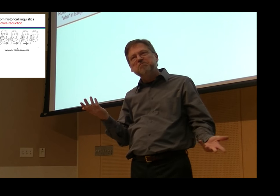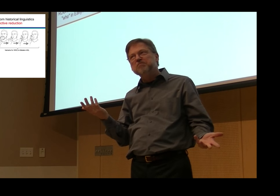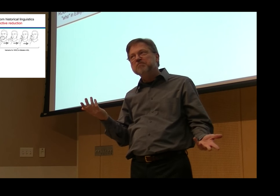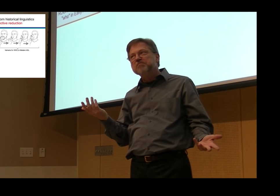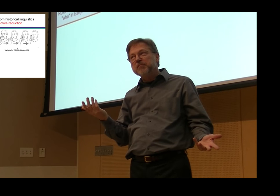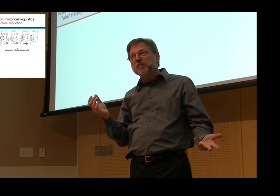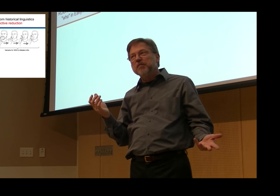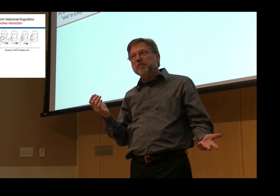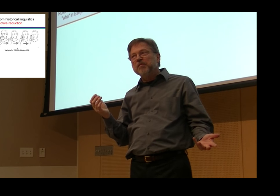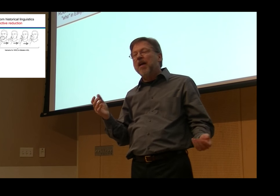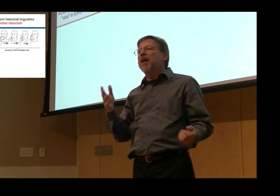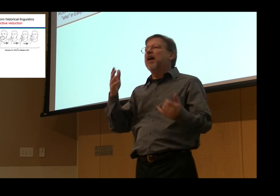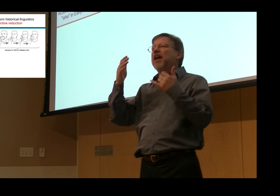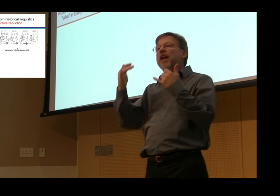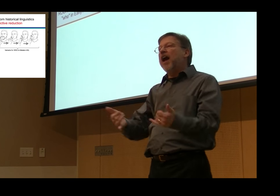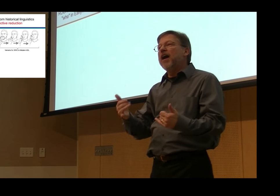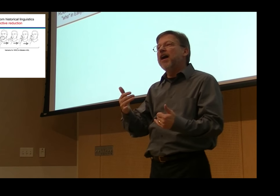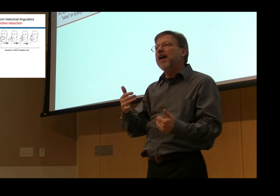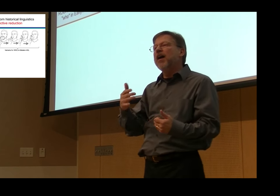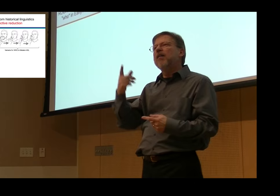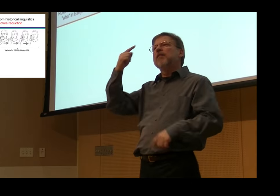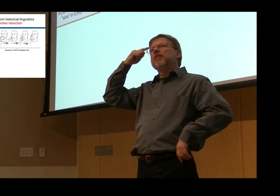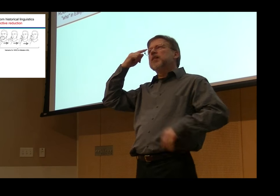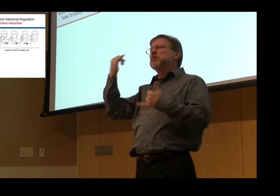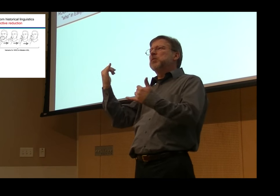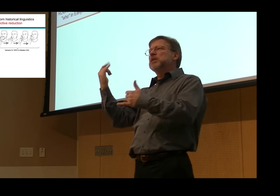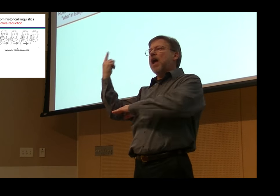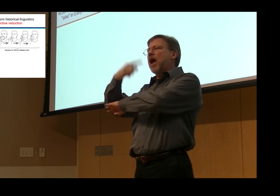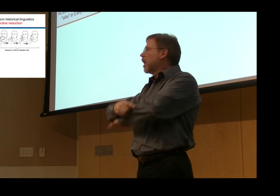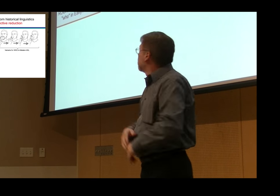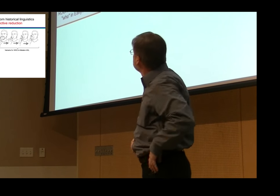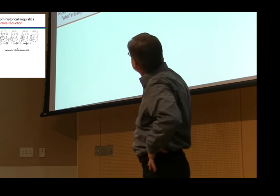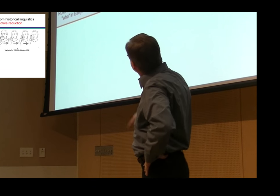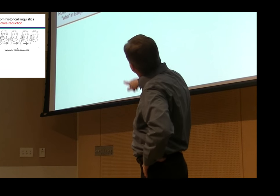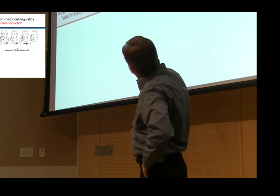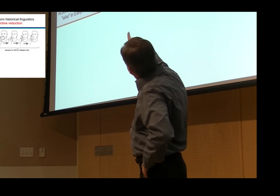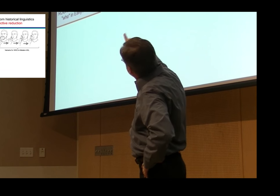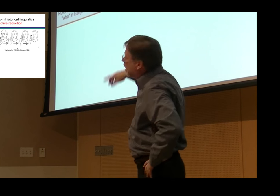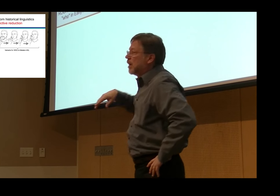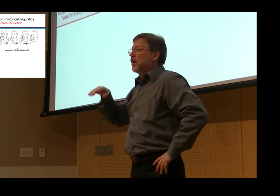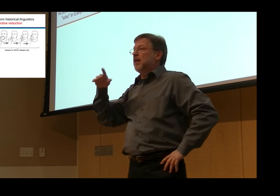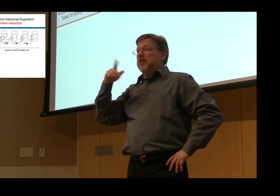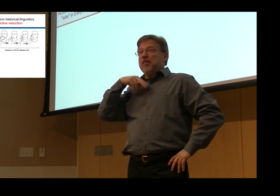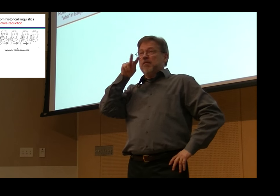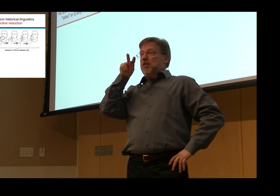necessarily the case historically. So I want to use his form for who or face.